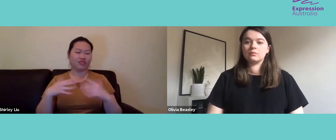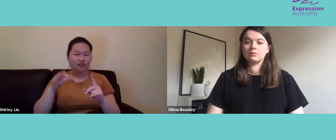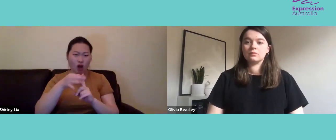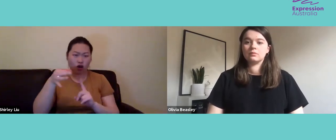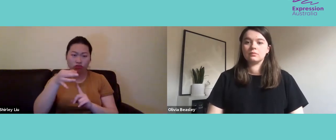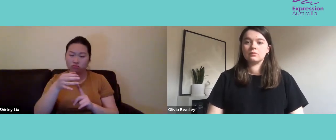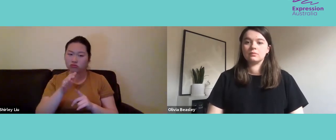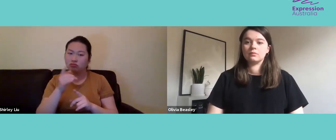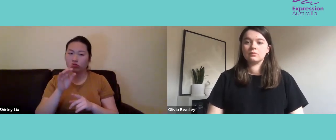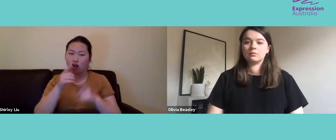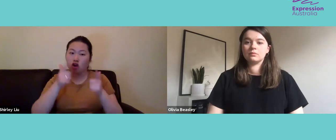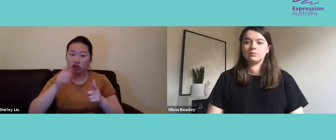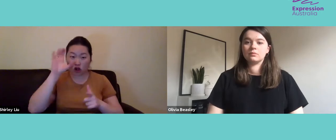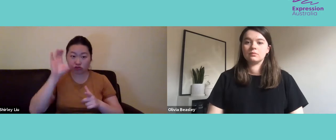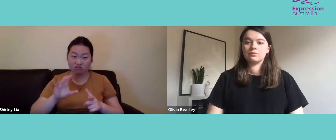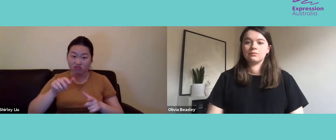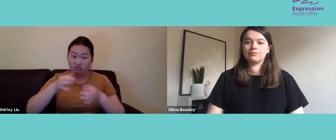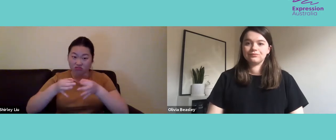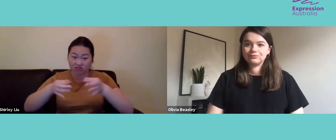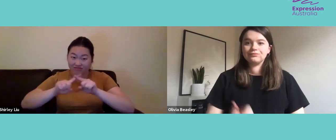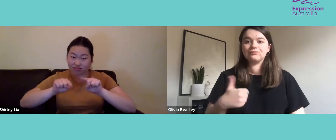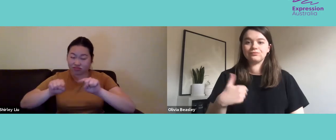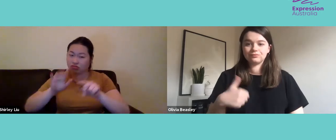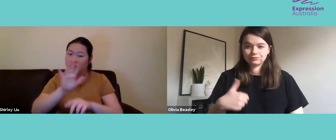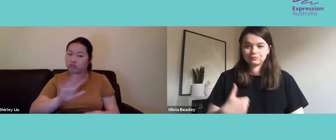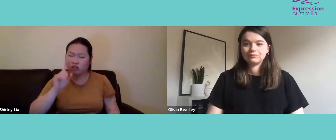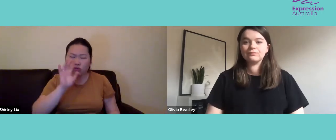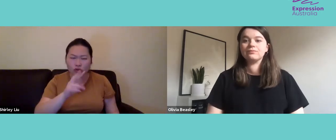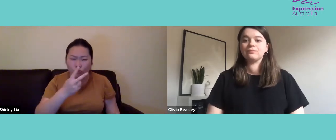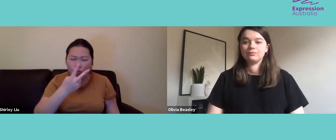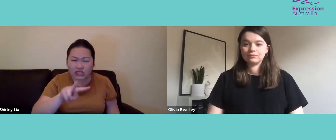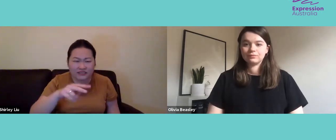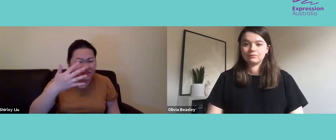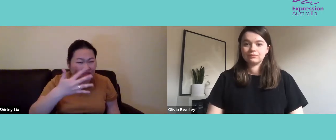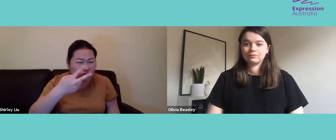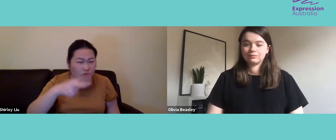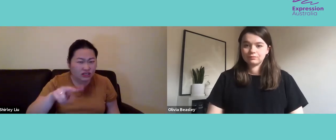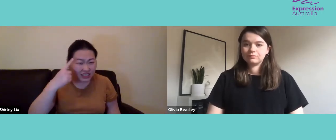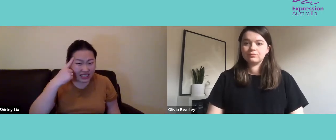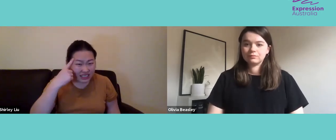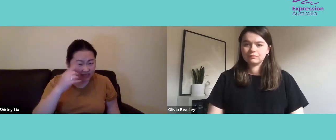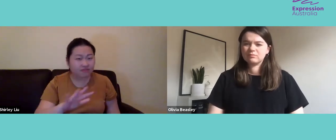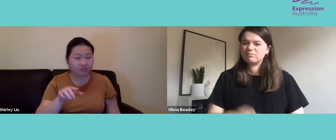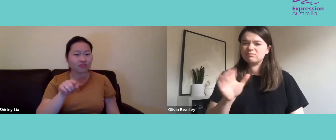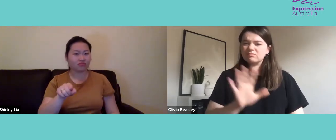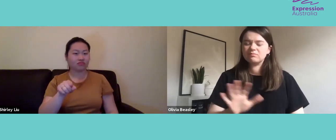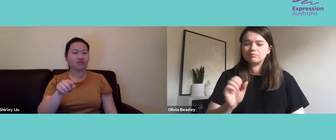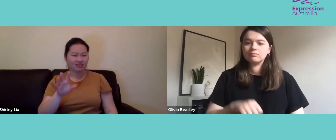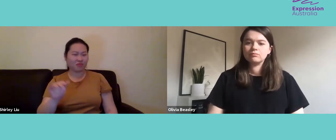Pacific Islands. So there's lots of islands, I think around 20, roughly 20 islands within the Pacific that could